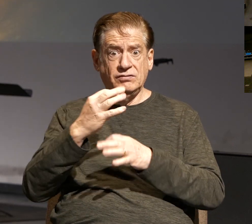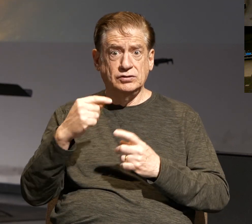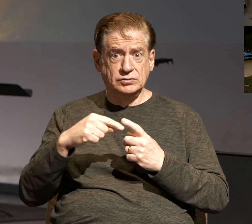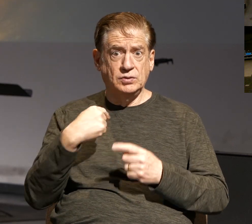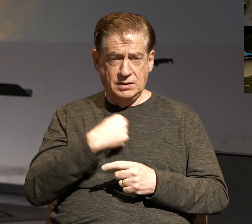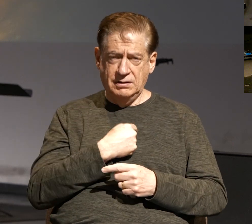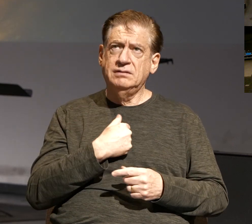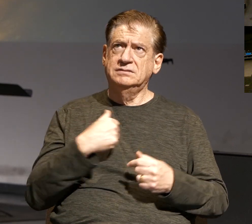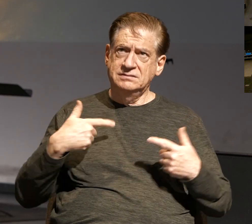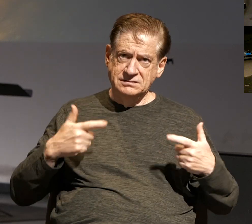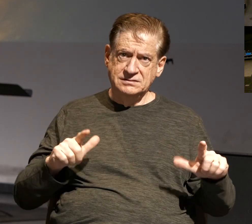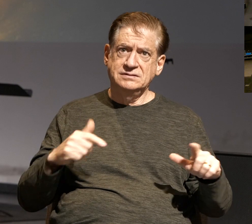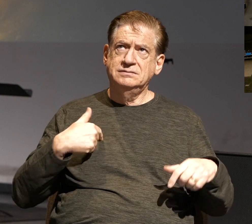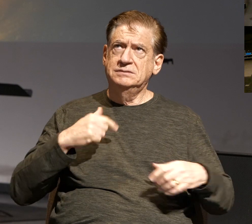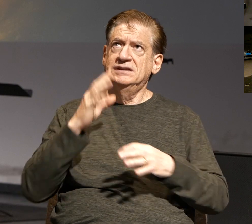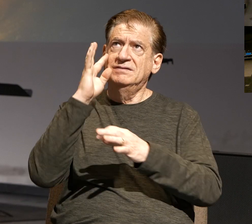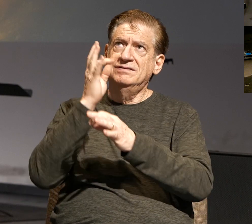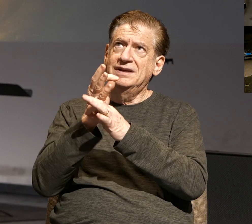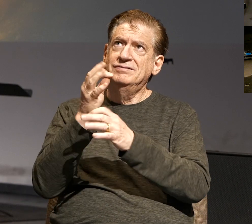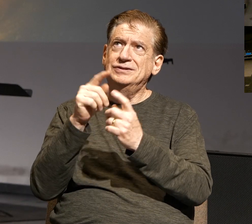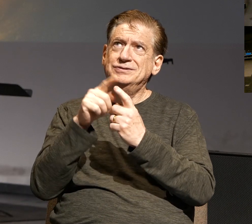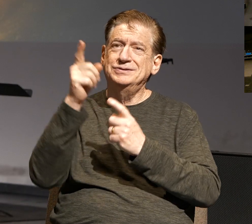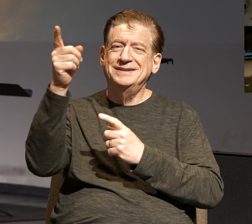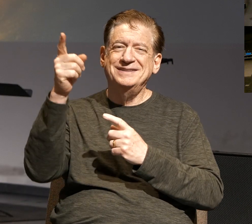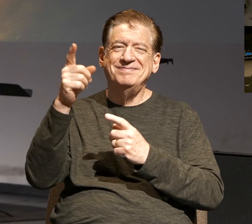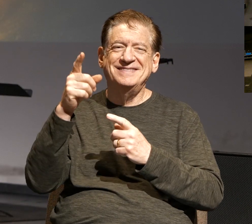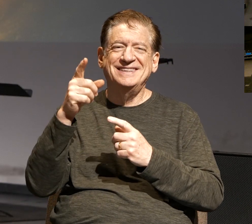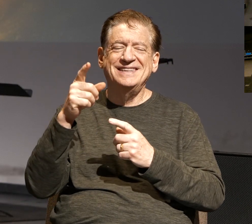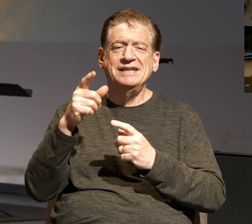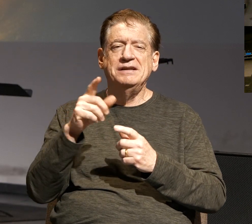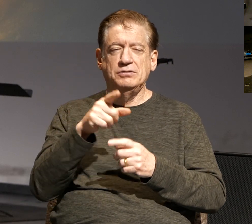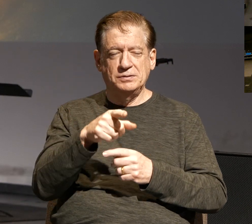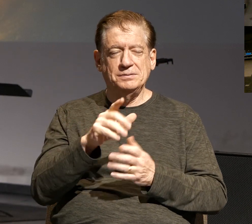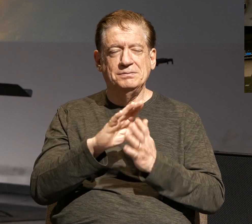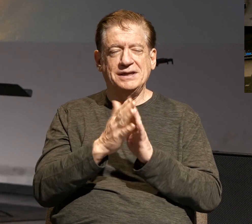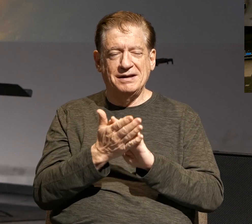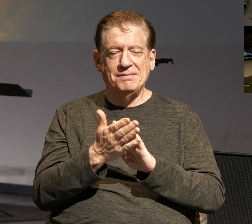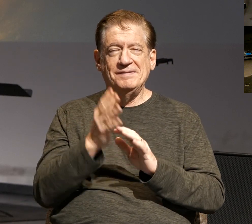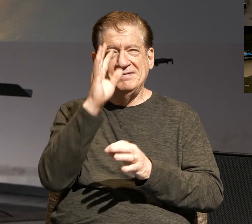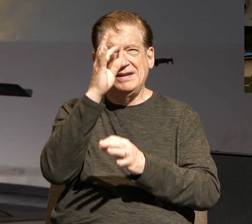to him. Therefore, be faithful to him.